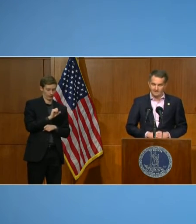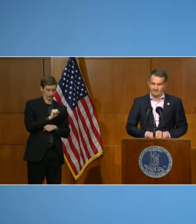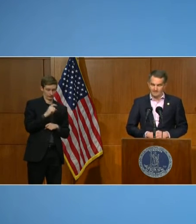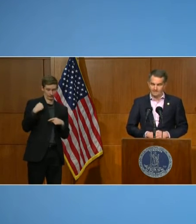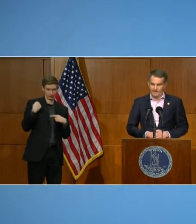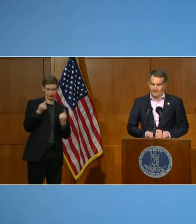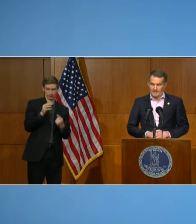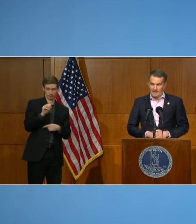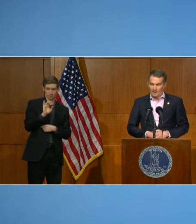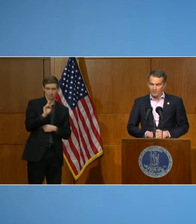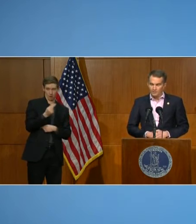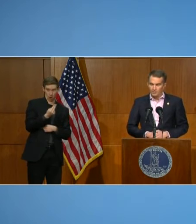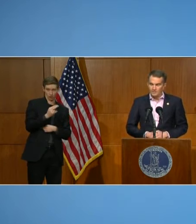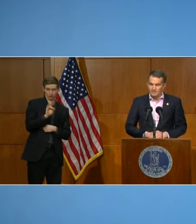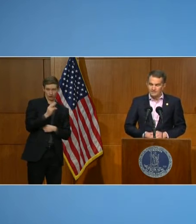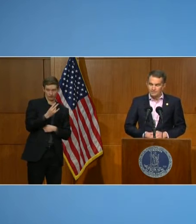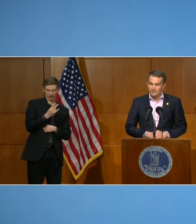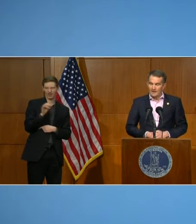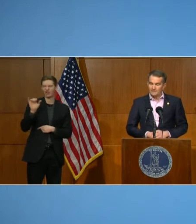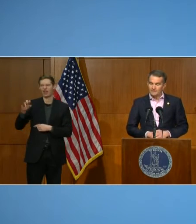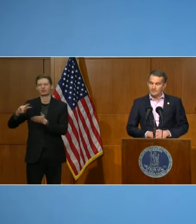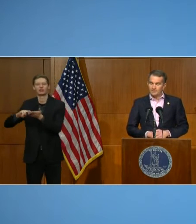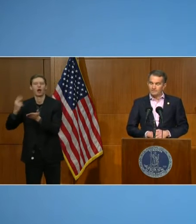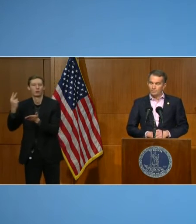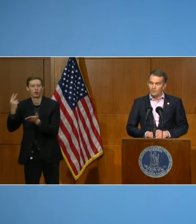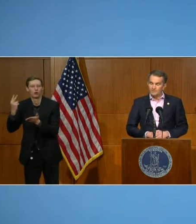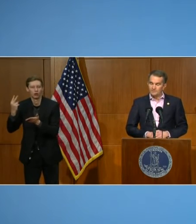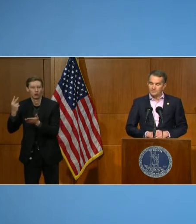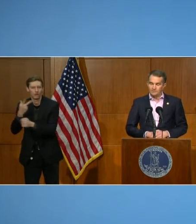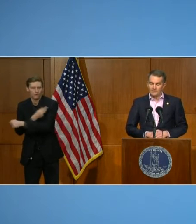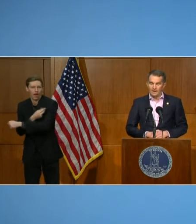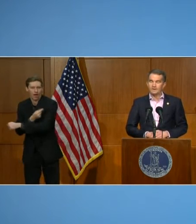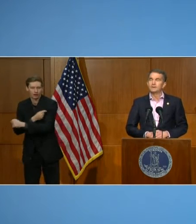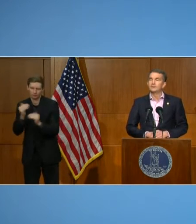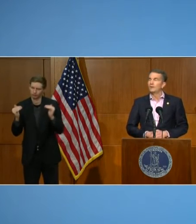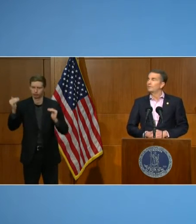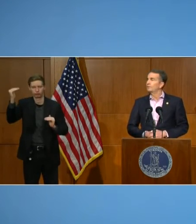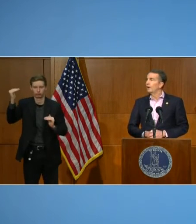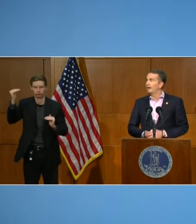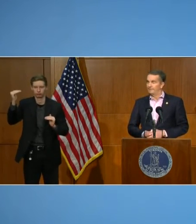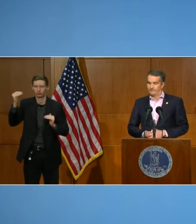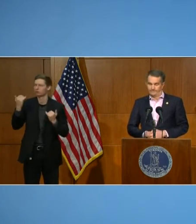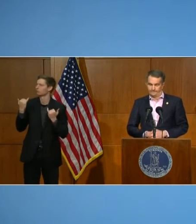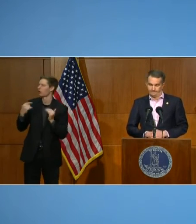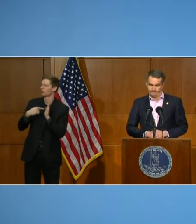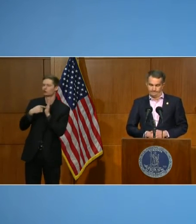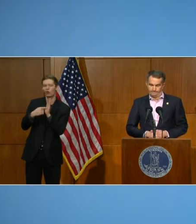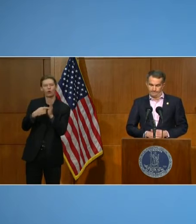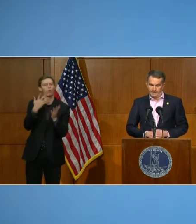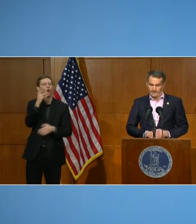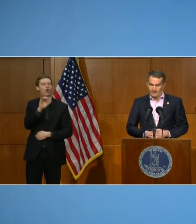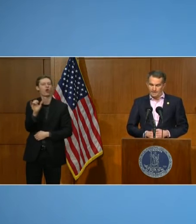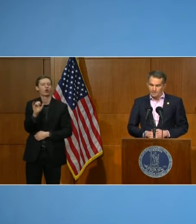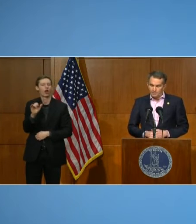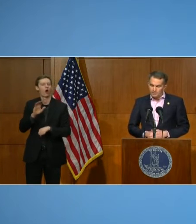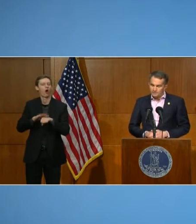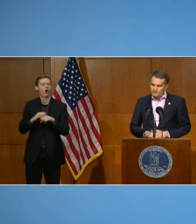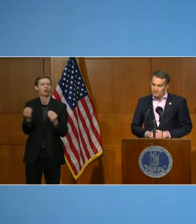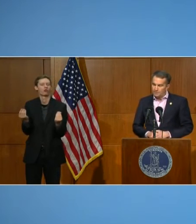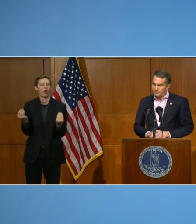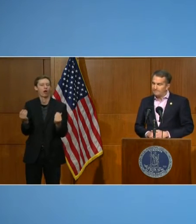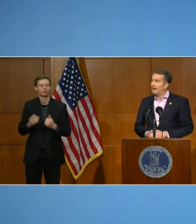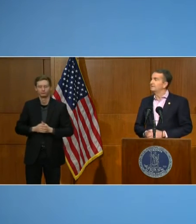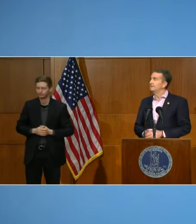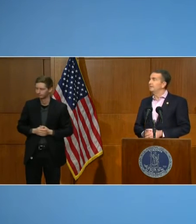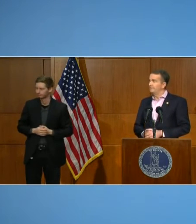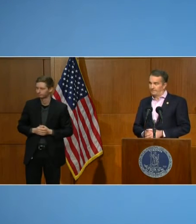the 7th. I also want to give you an idea of what this looks like on the ground. Here you can